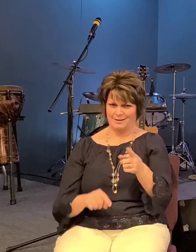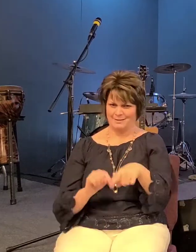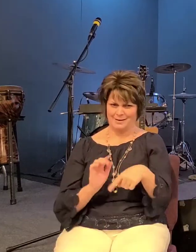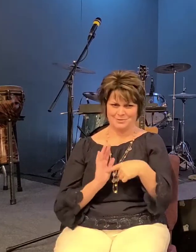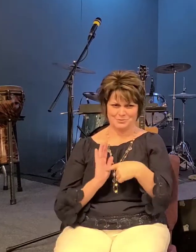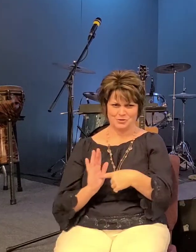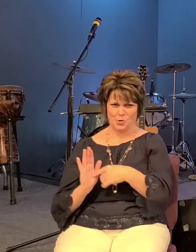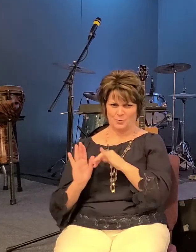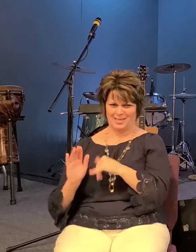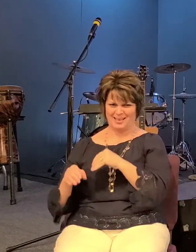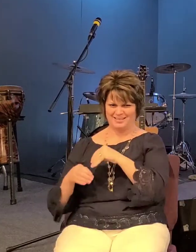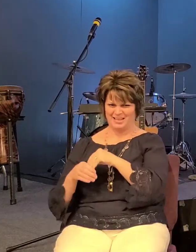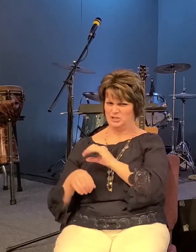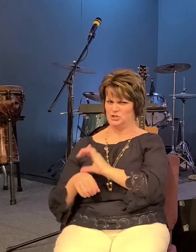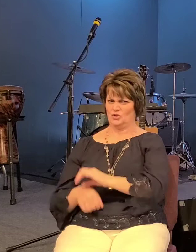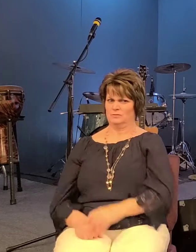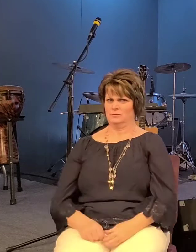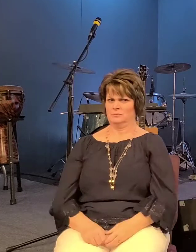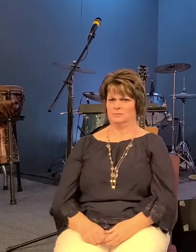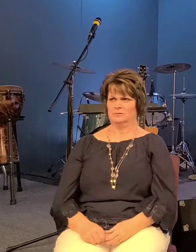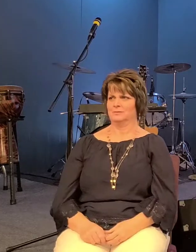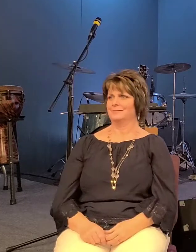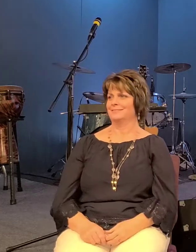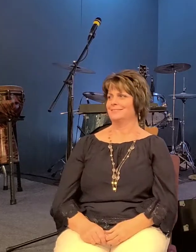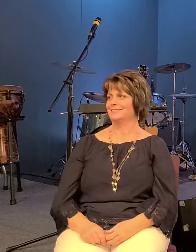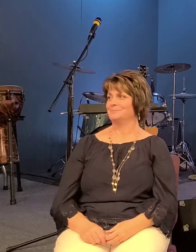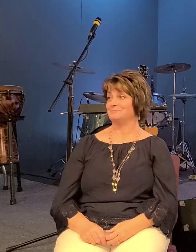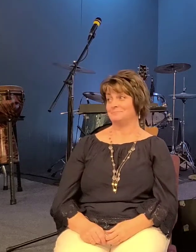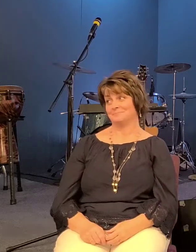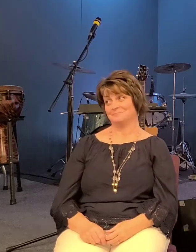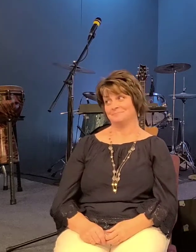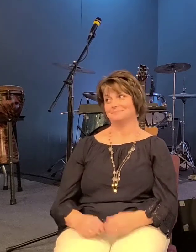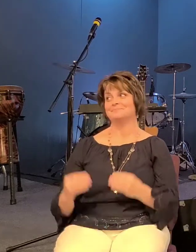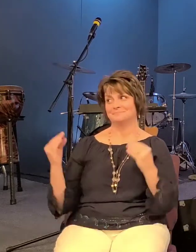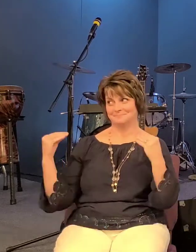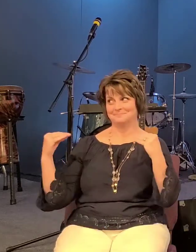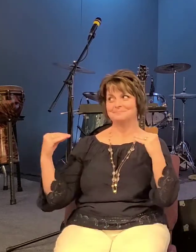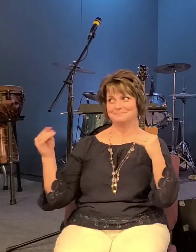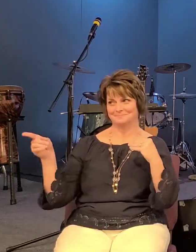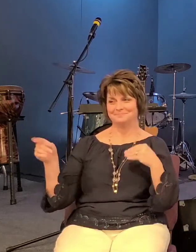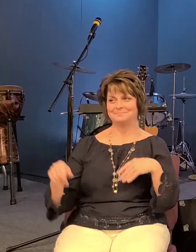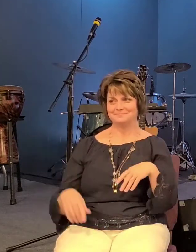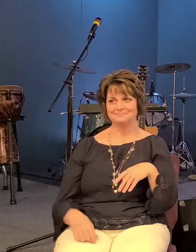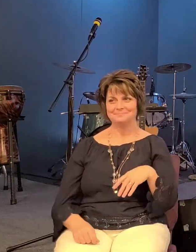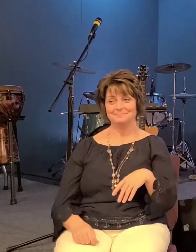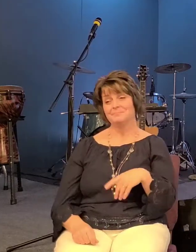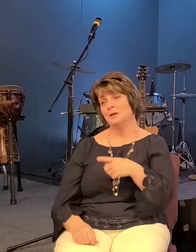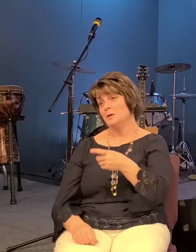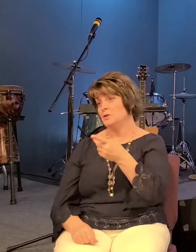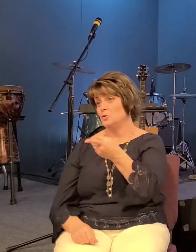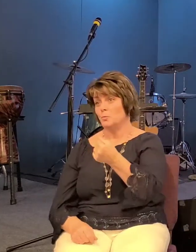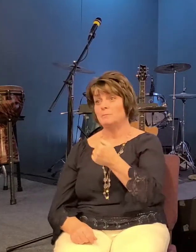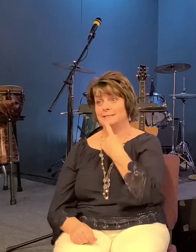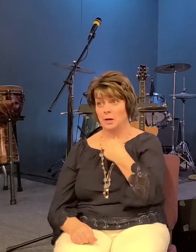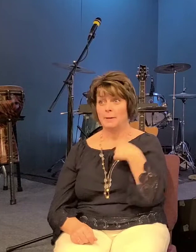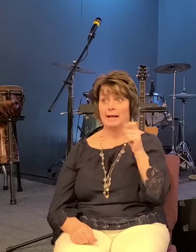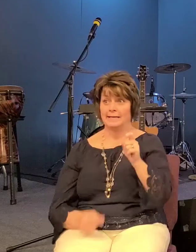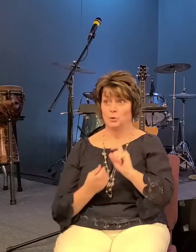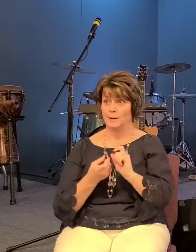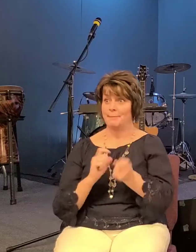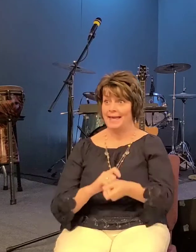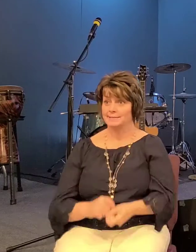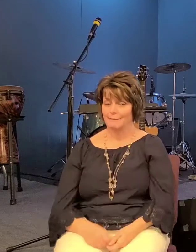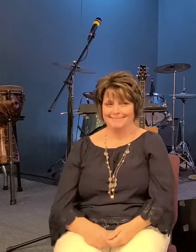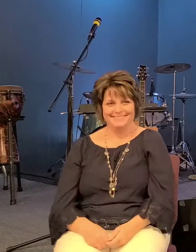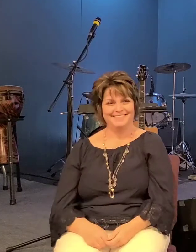and and and some of you would probably think that i i i needed to to repent or something so i i i